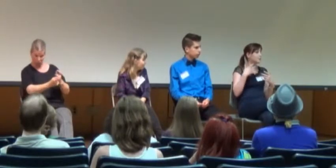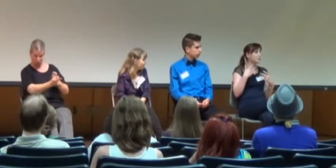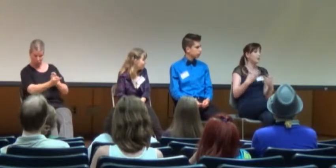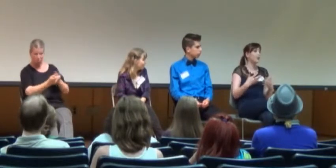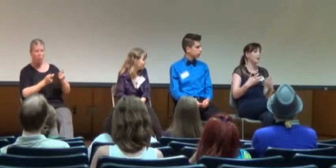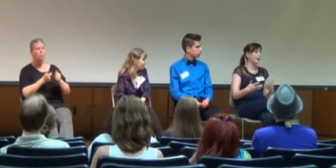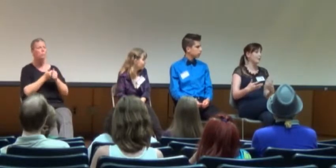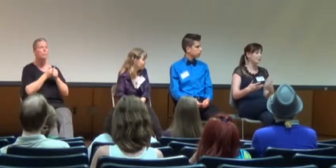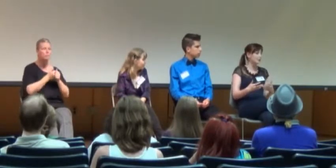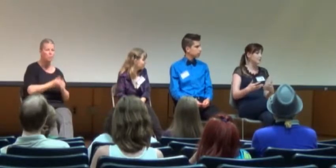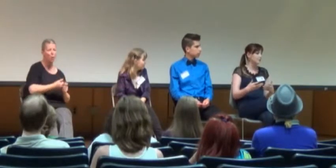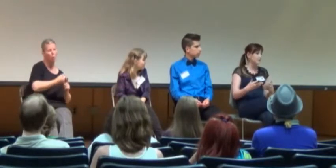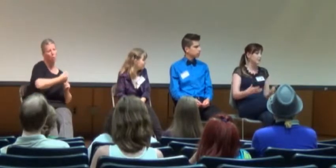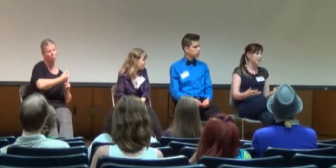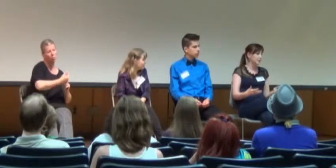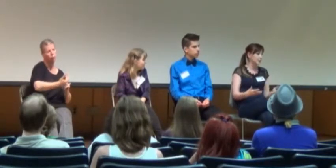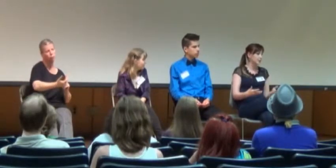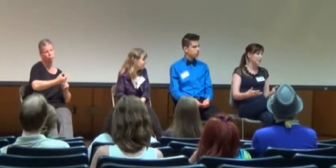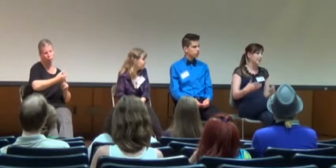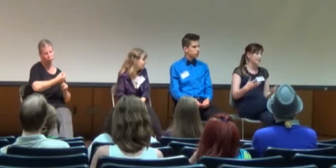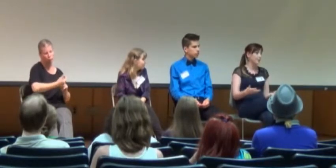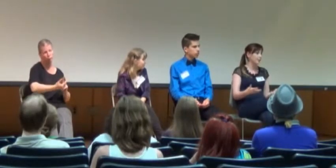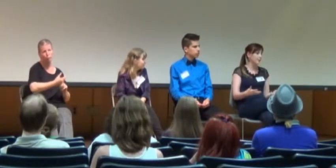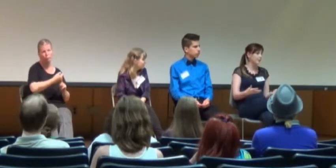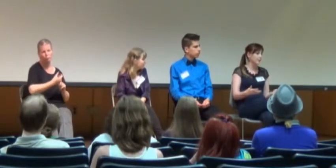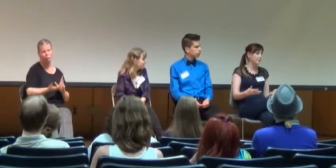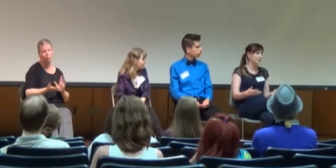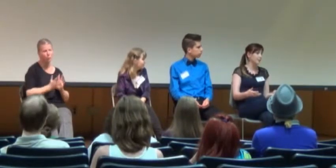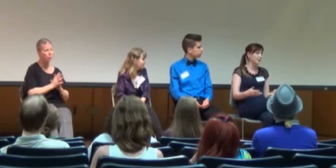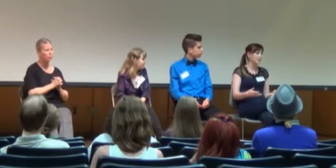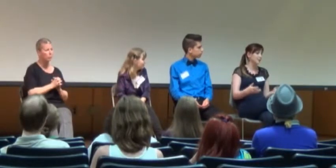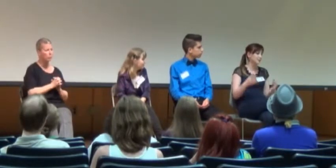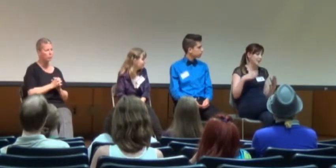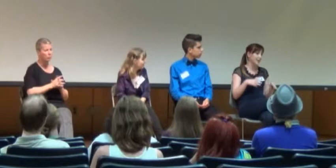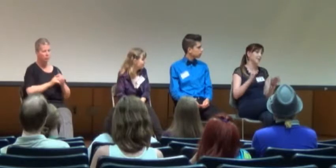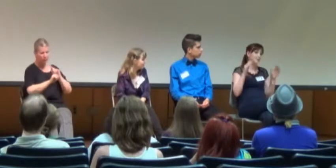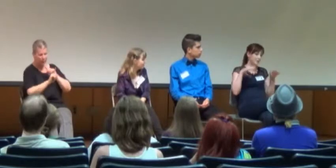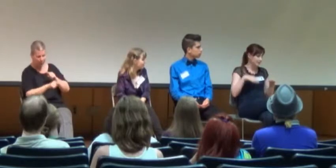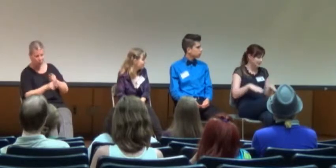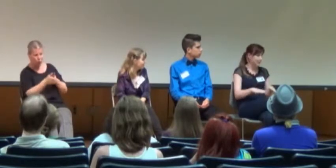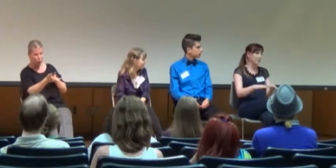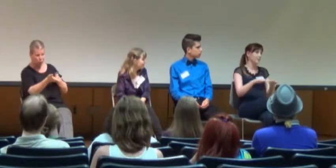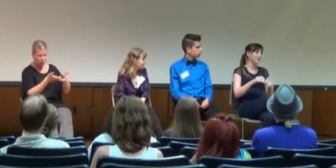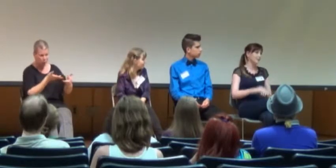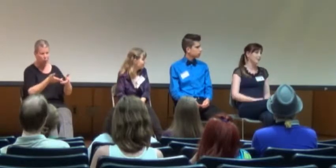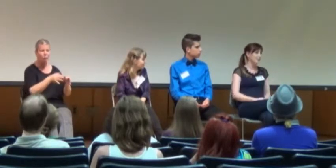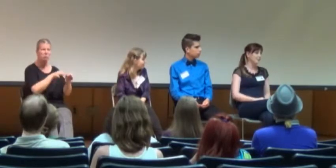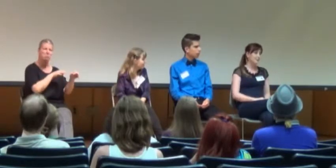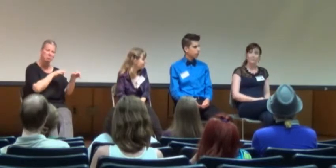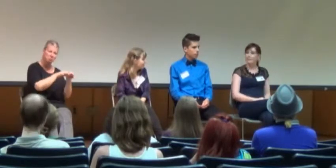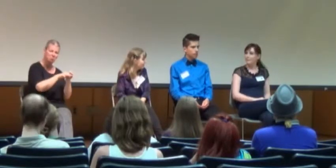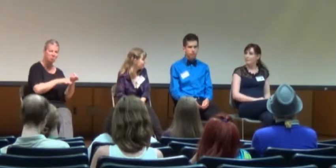like, to more elaborate discussions, and you can give them those answers, again, slowly.